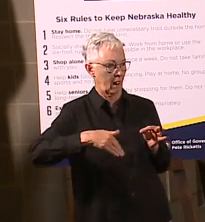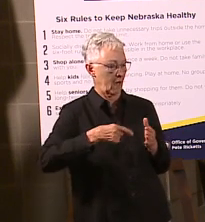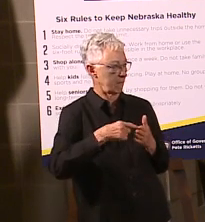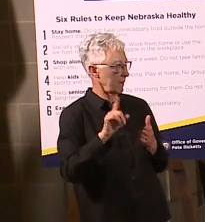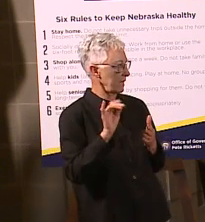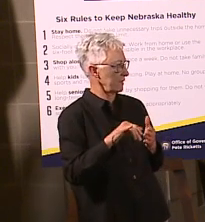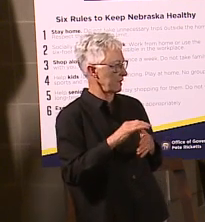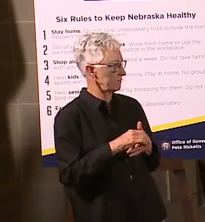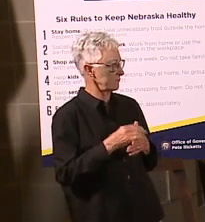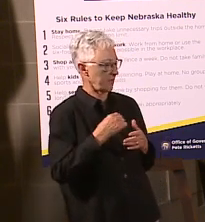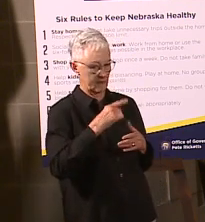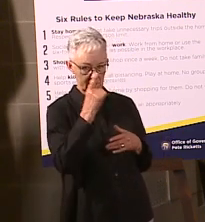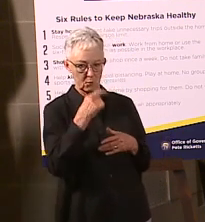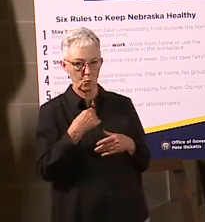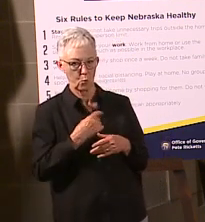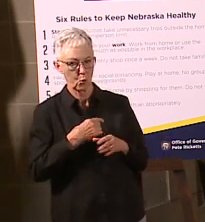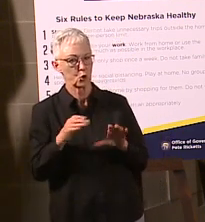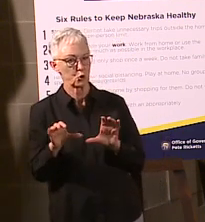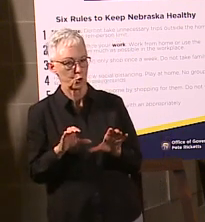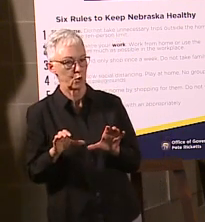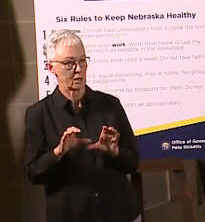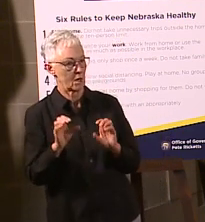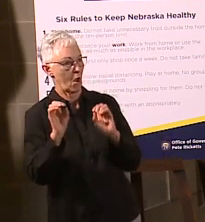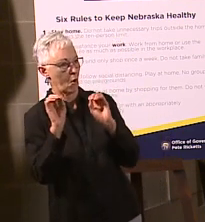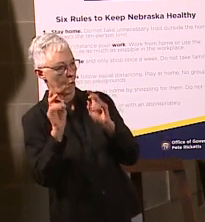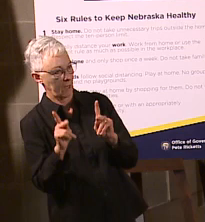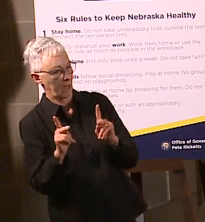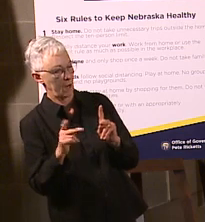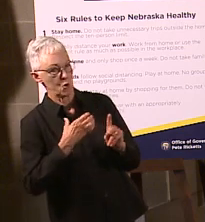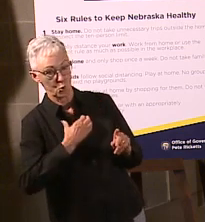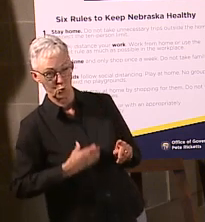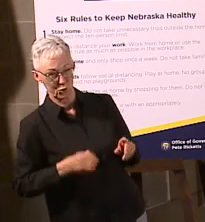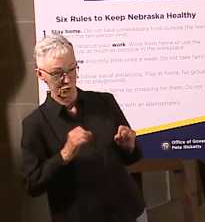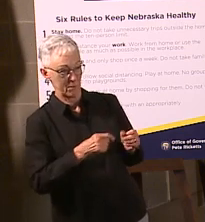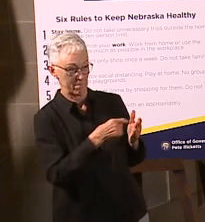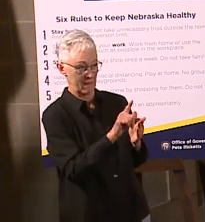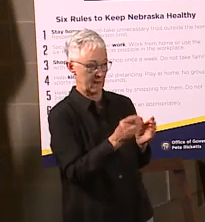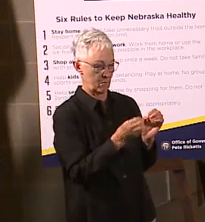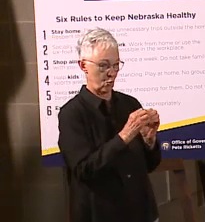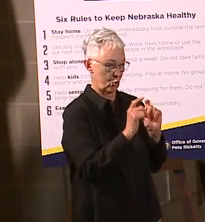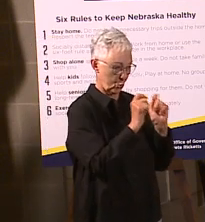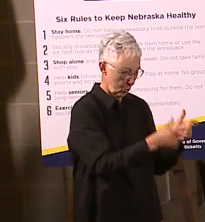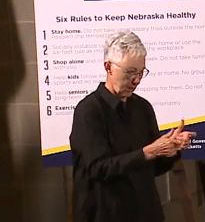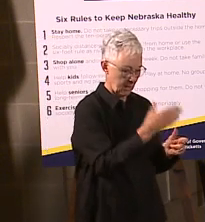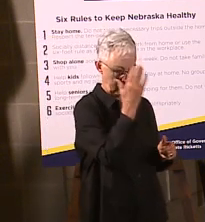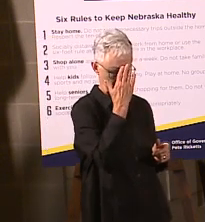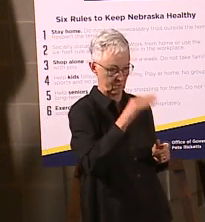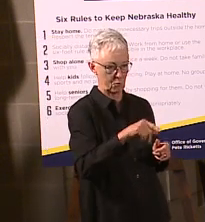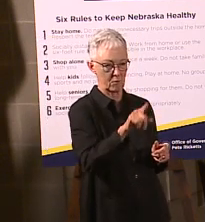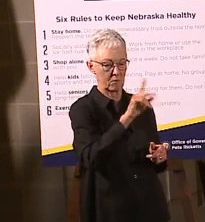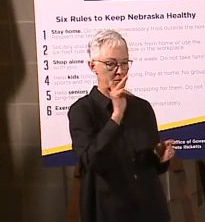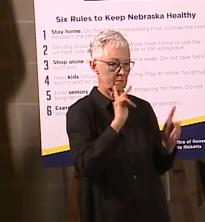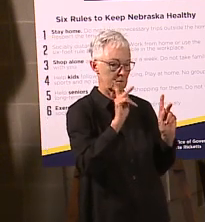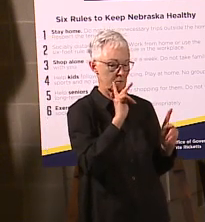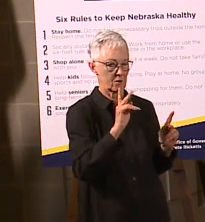I think we're getting a passing grade. We'd like to pay it faster. I'm sure those that are waiting would like to be paid faster, but